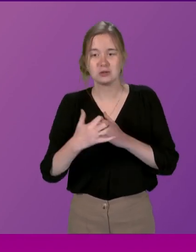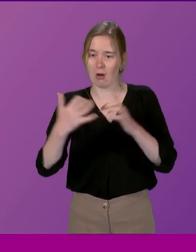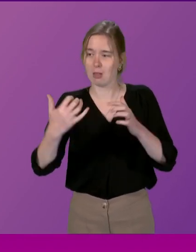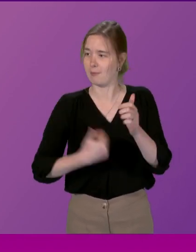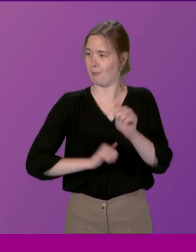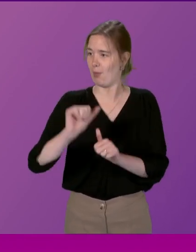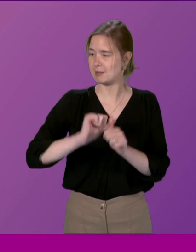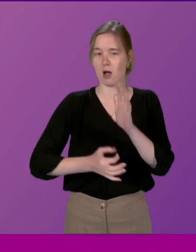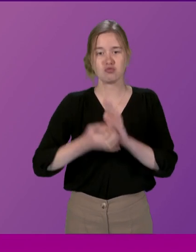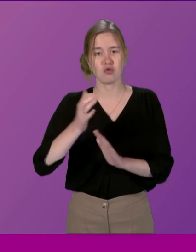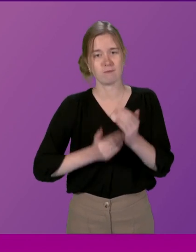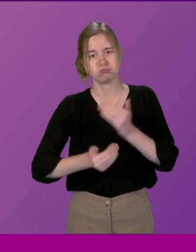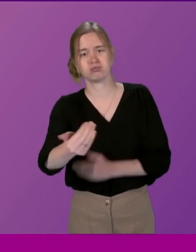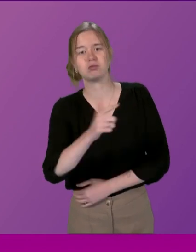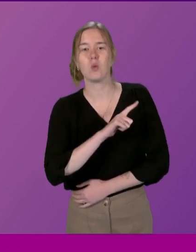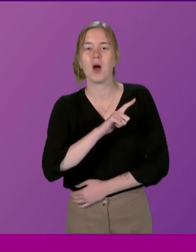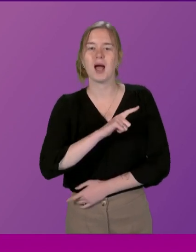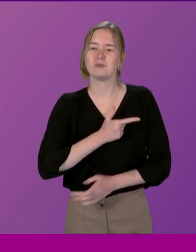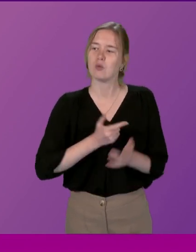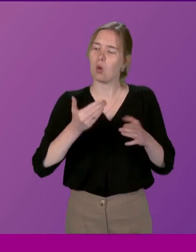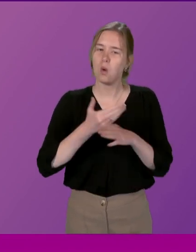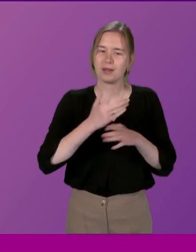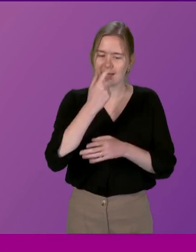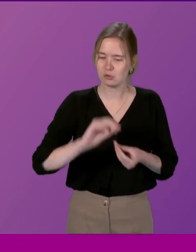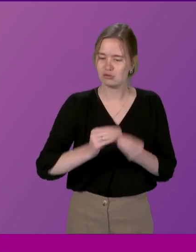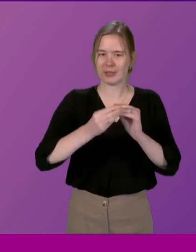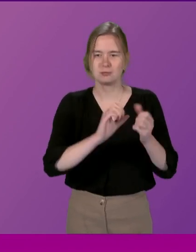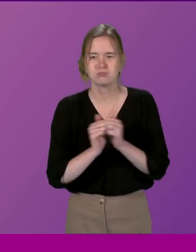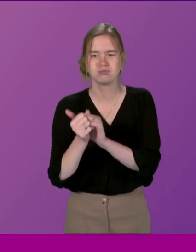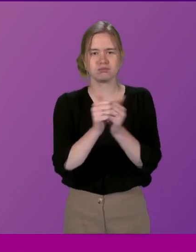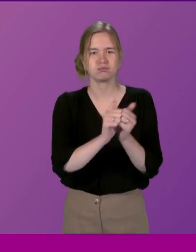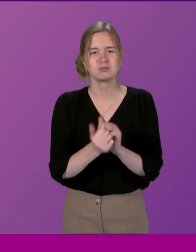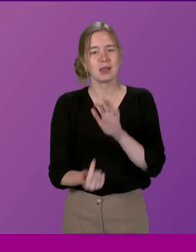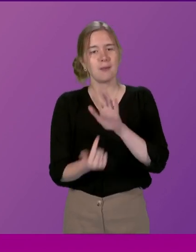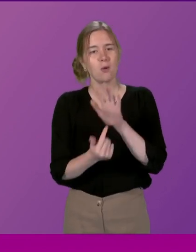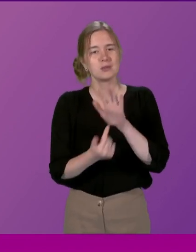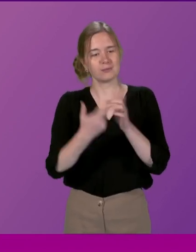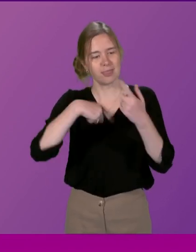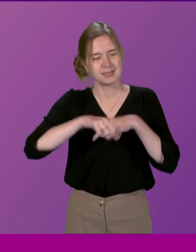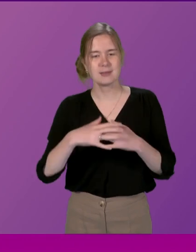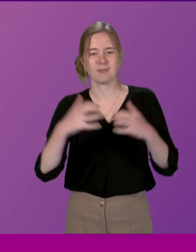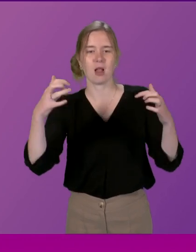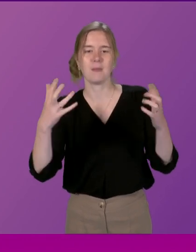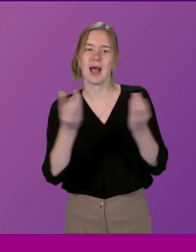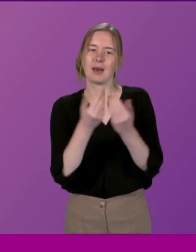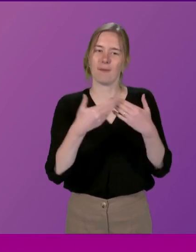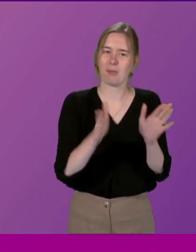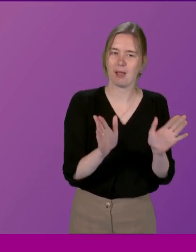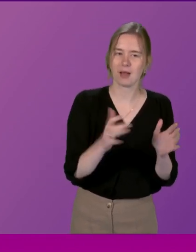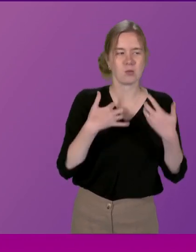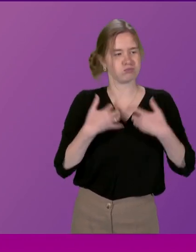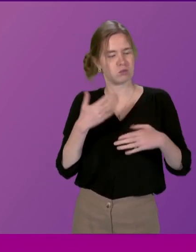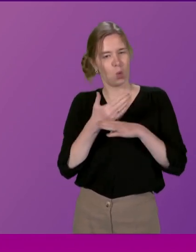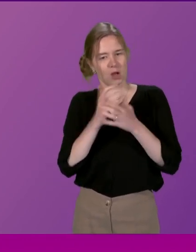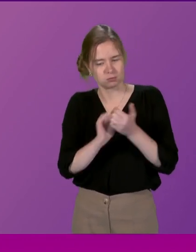the better Because the way of working can create a bond and importance to this place with the public And I look forward to working